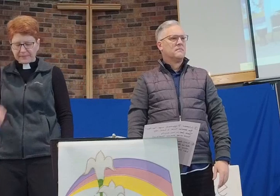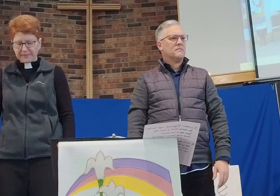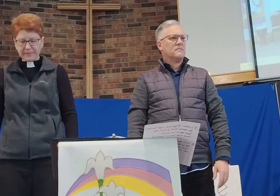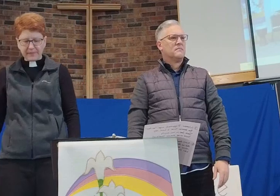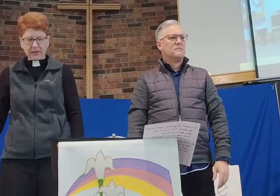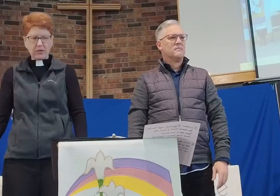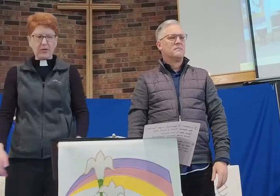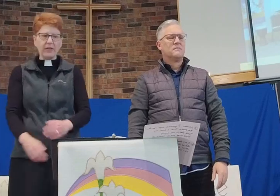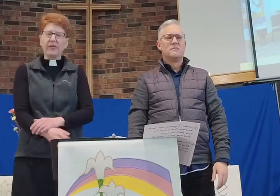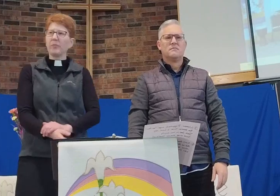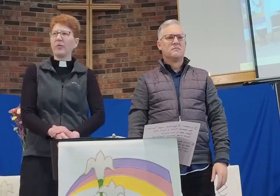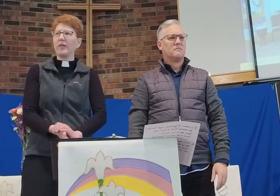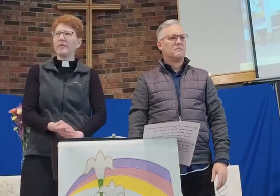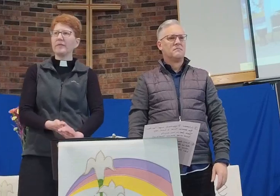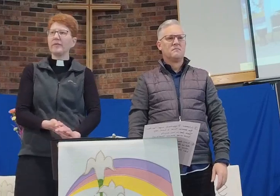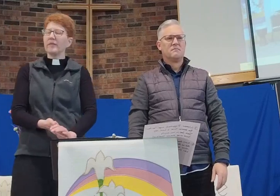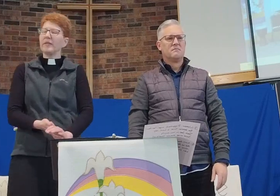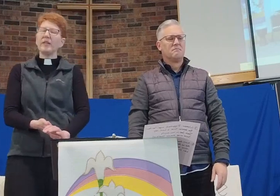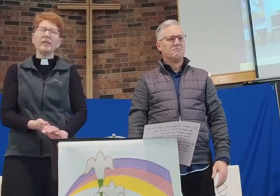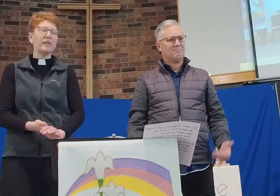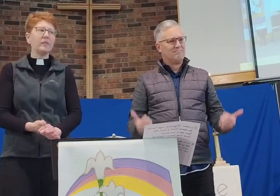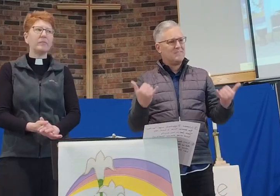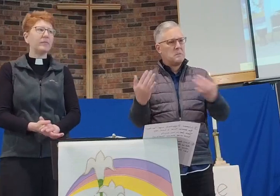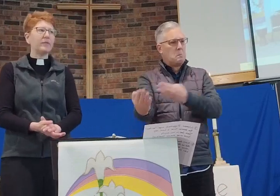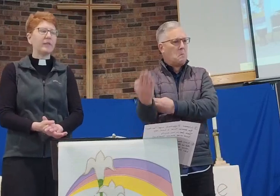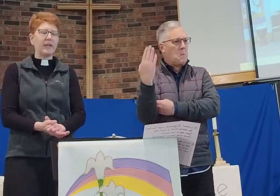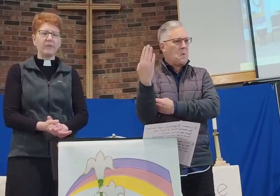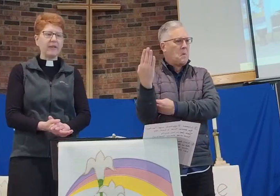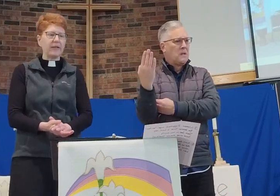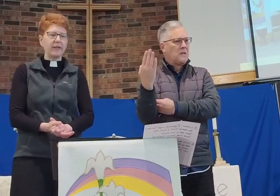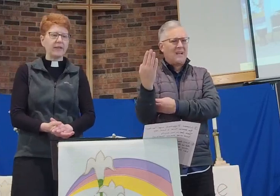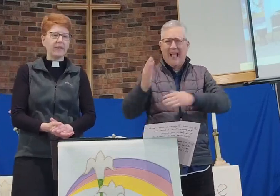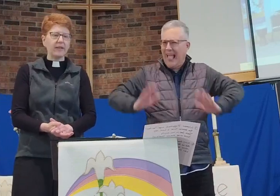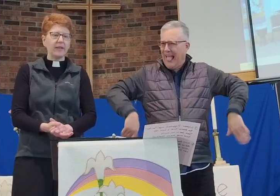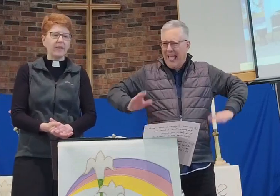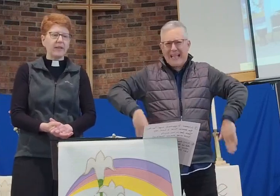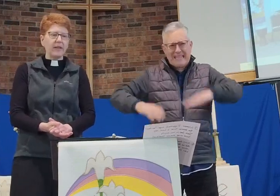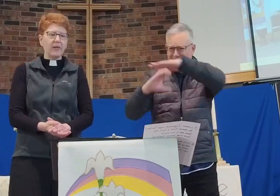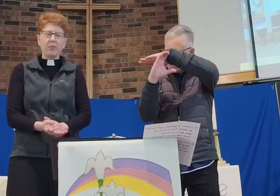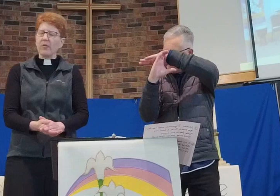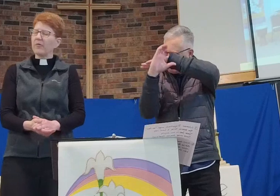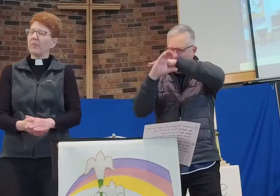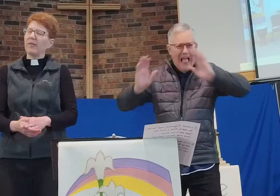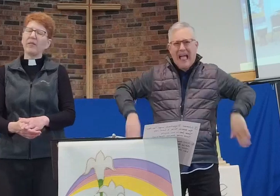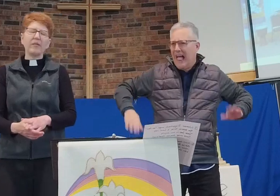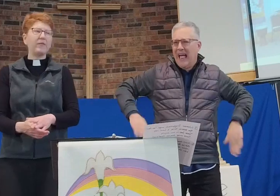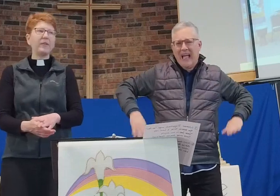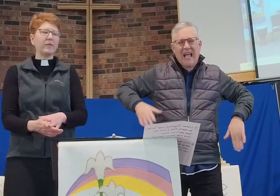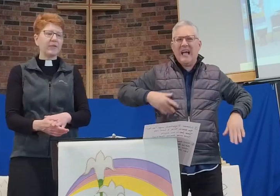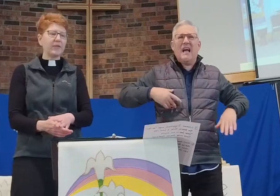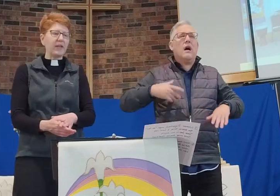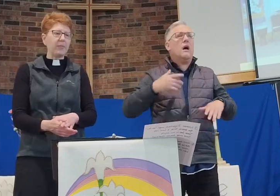And early this morning, even before daybreak, I woke from another fitful sleep